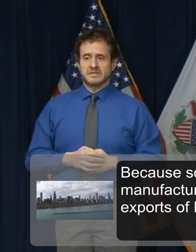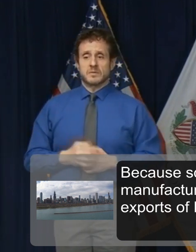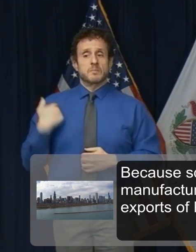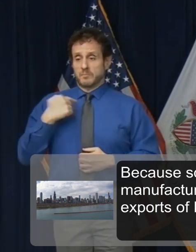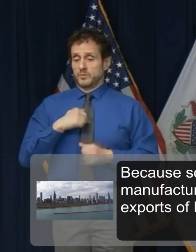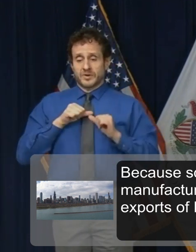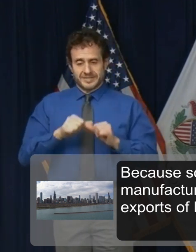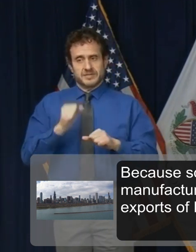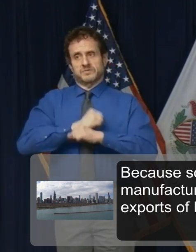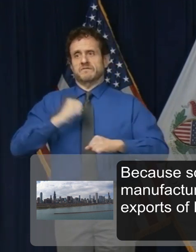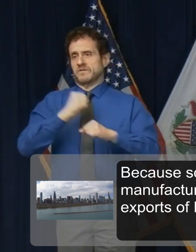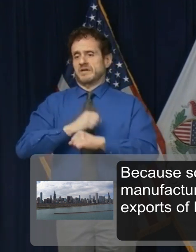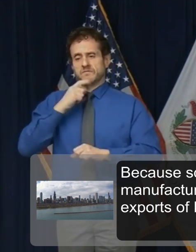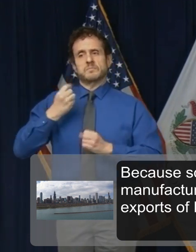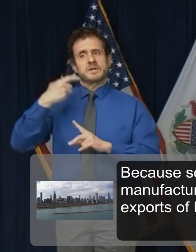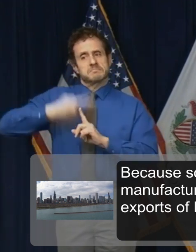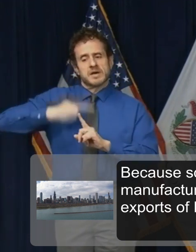battle.